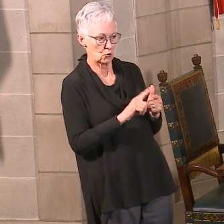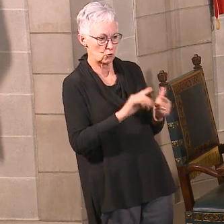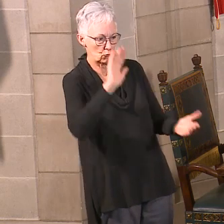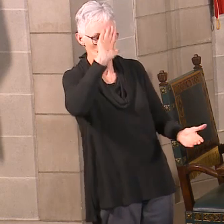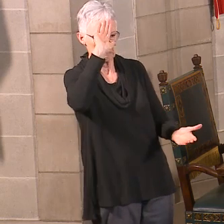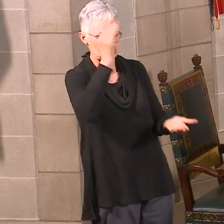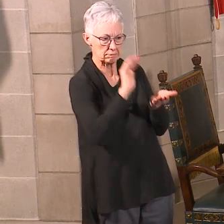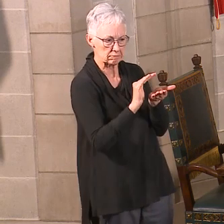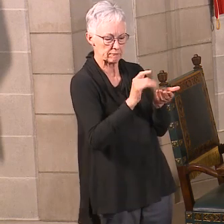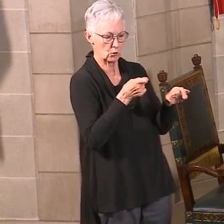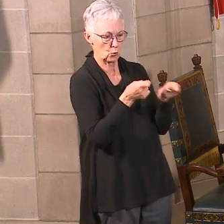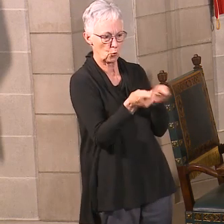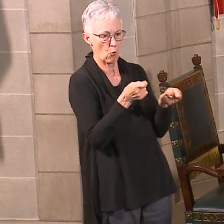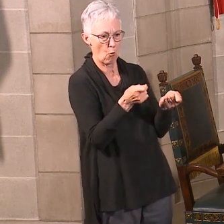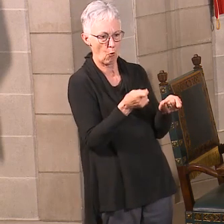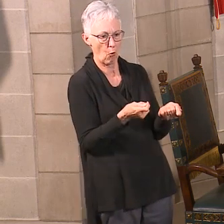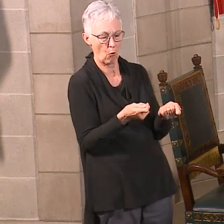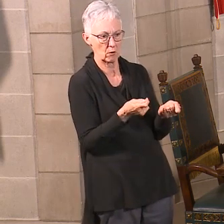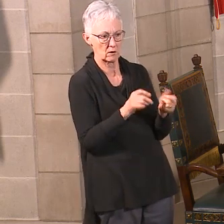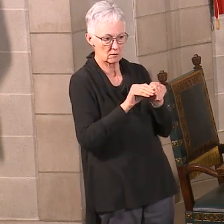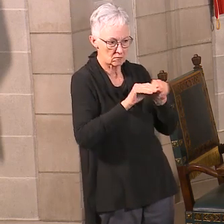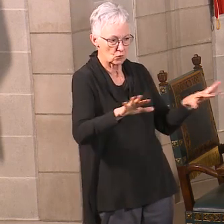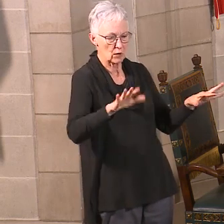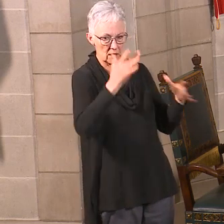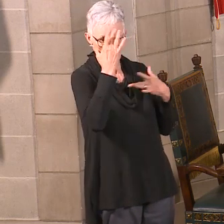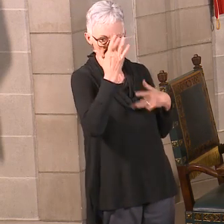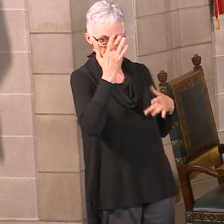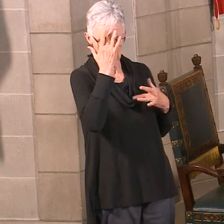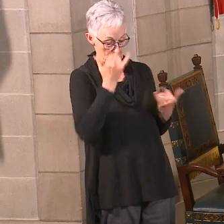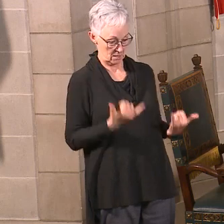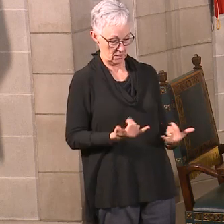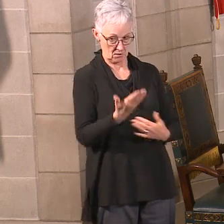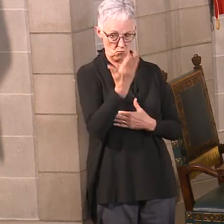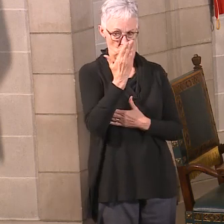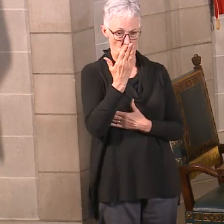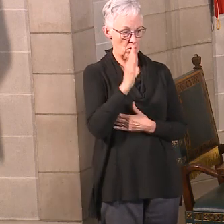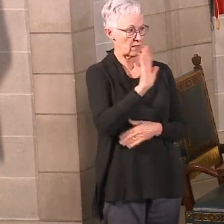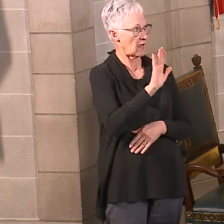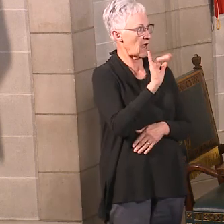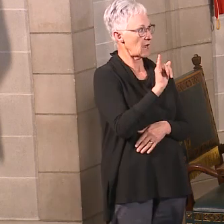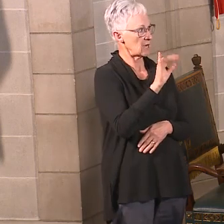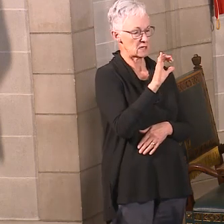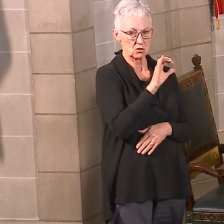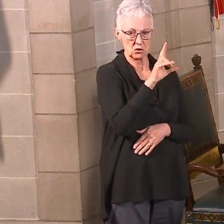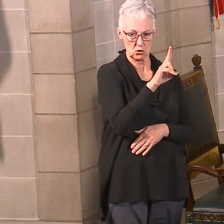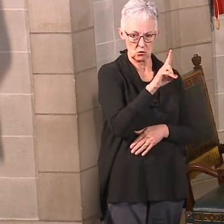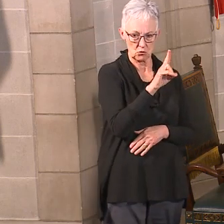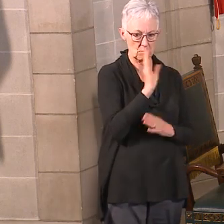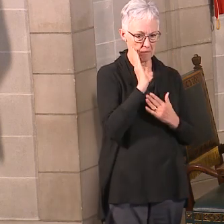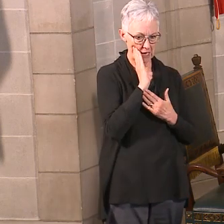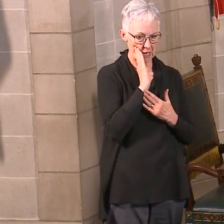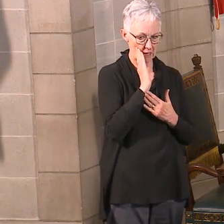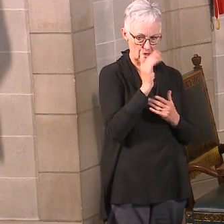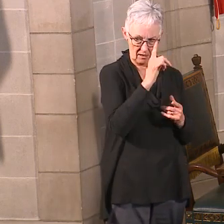have, of their ICU beds, they've got, let's see, 12 of are being used, 10 of them are being used for COVID